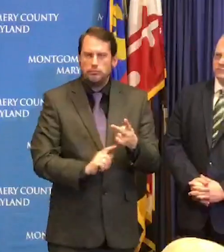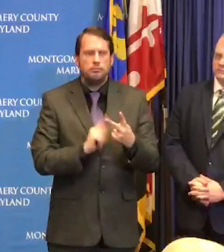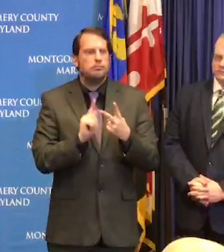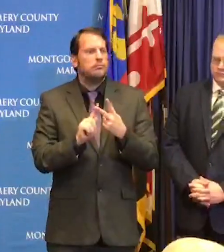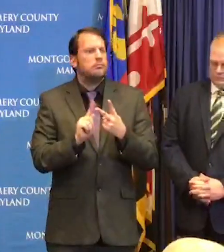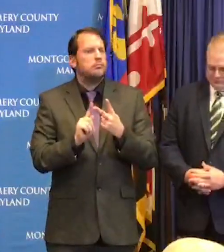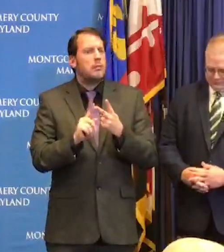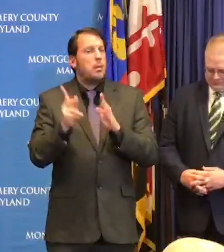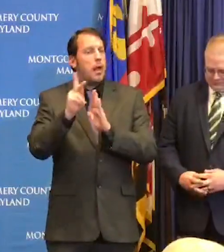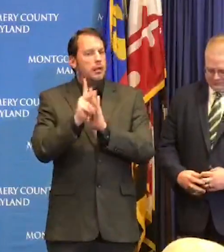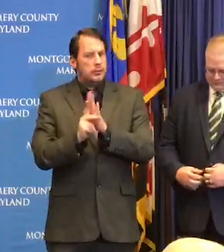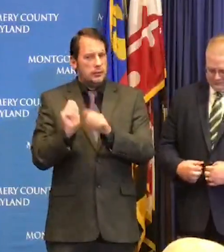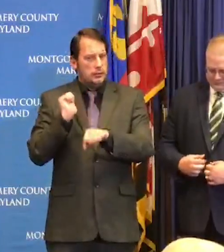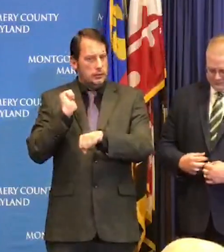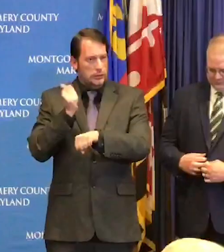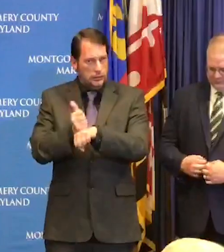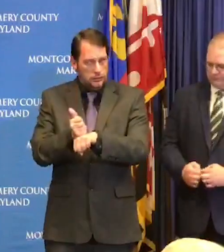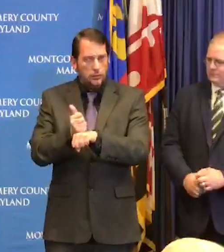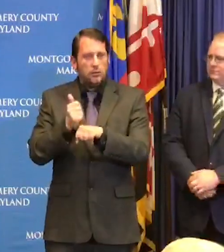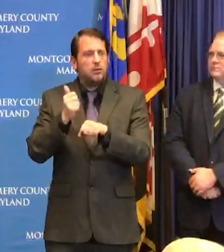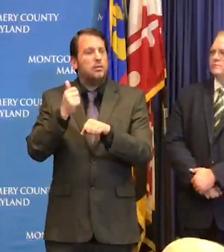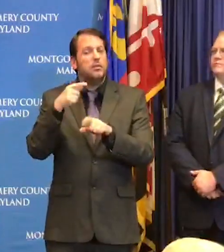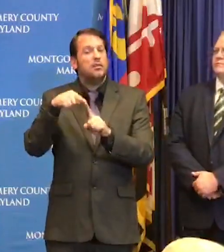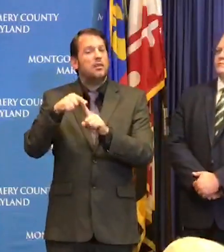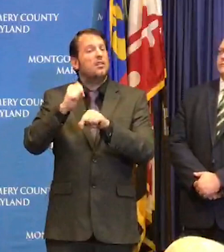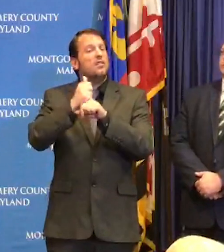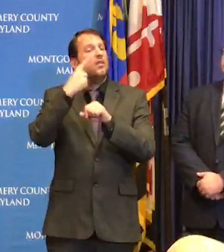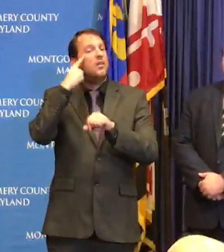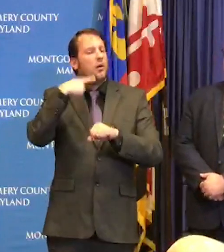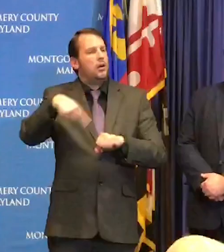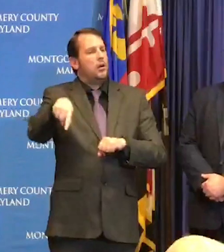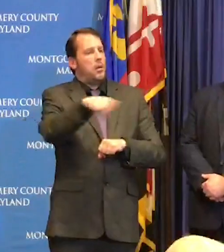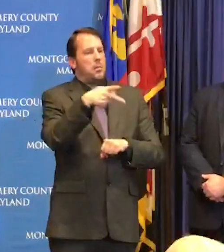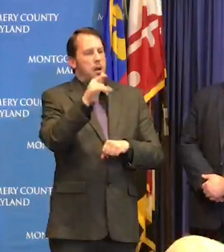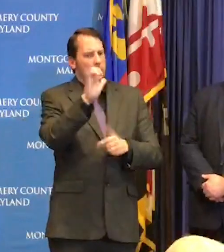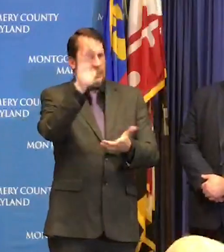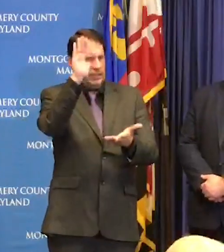risk for the general public but also for those who are in hospitalized